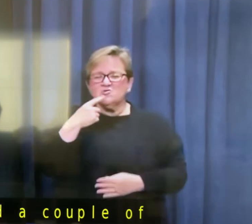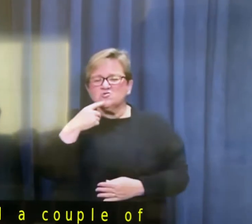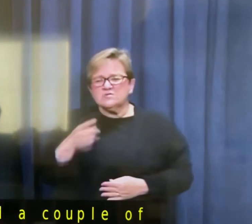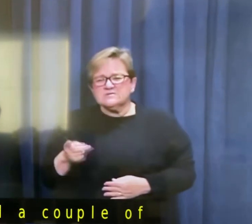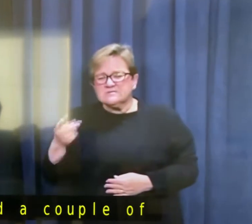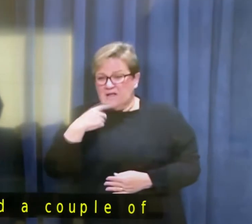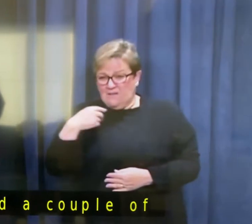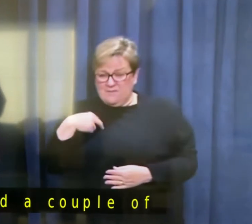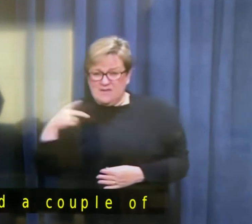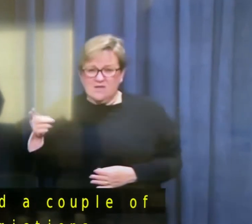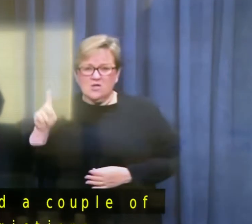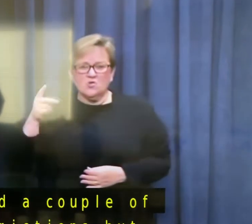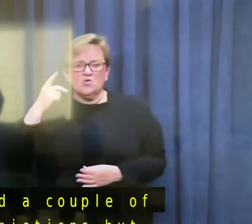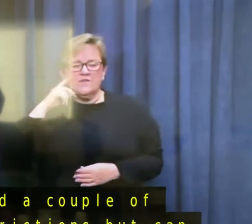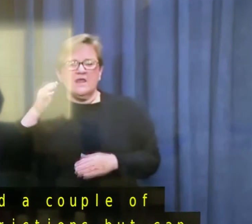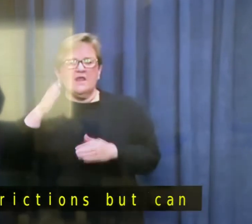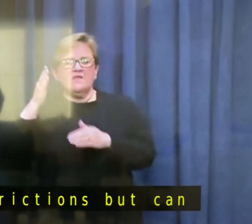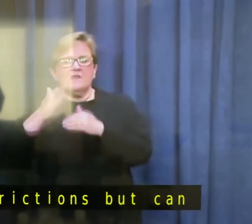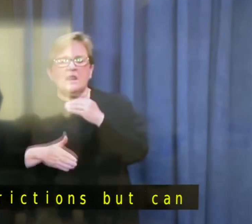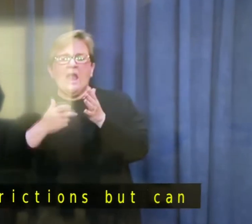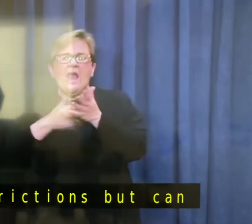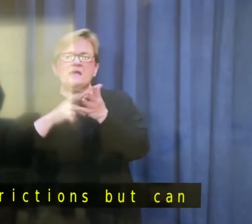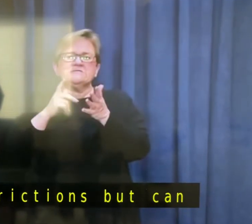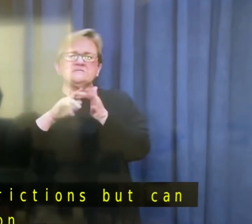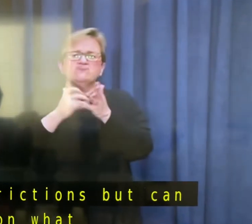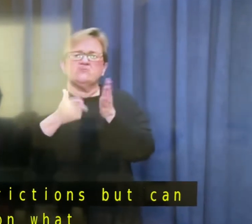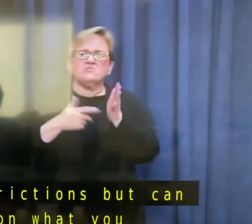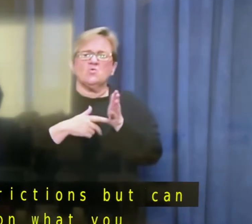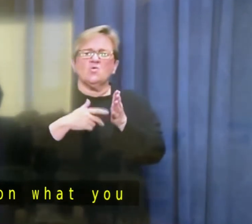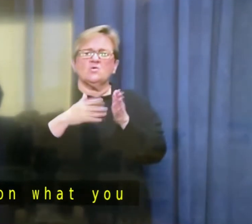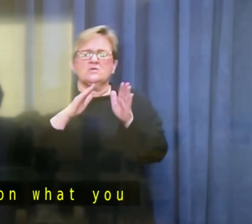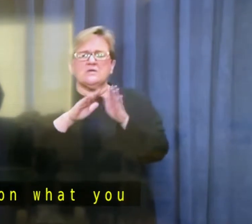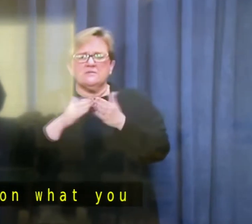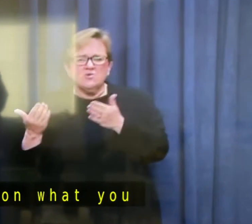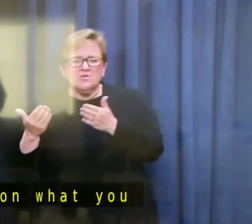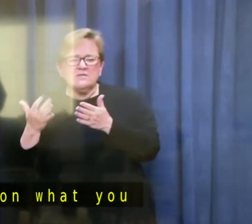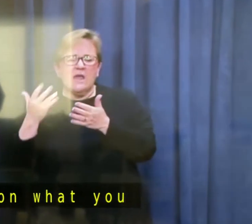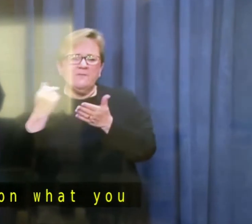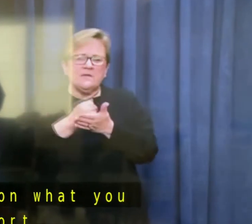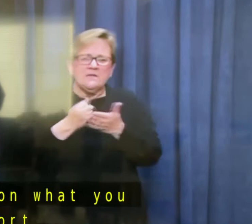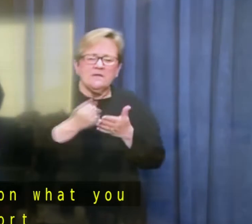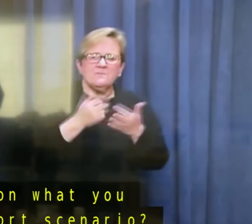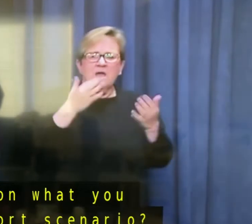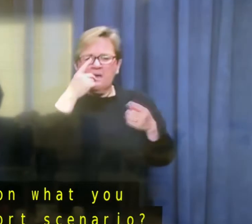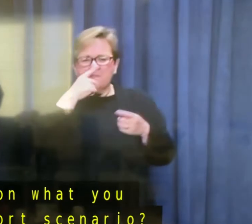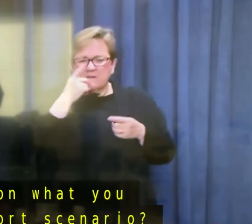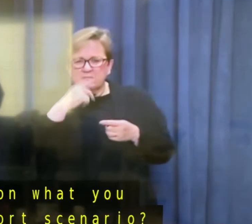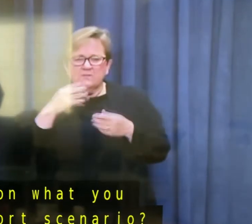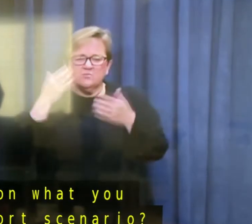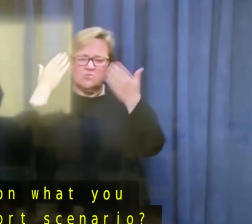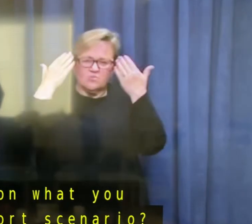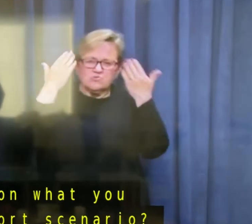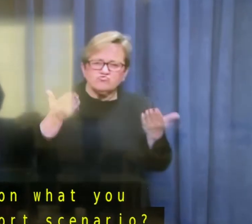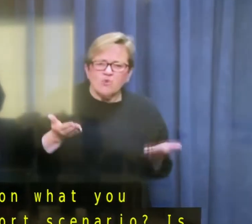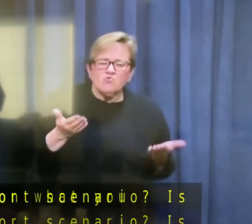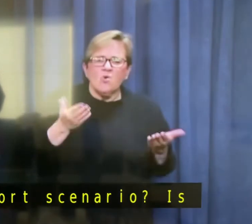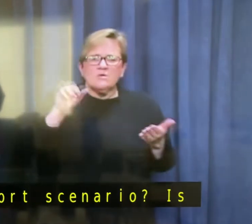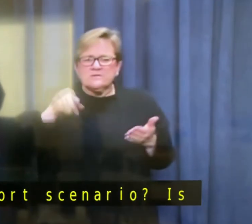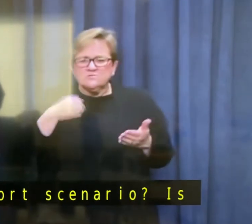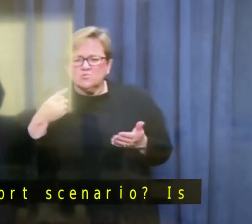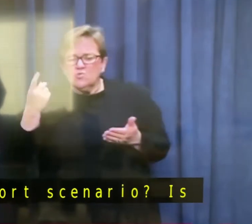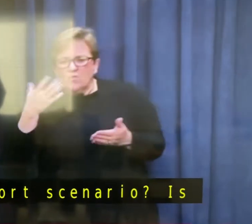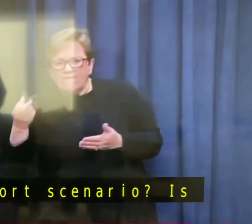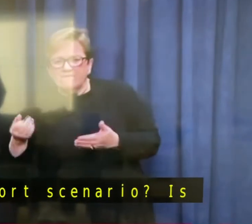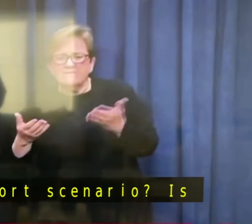consider a last resort scenario? Is it community cases or unknown community cases? Is it